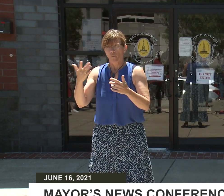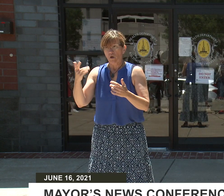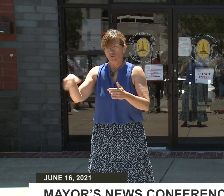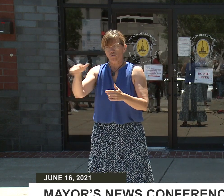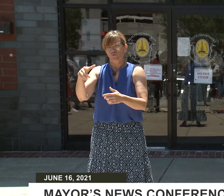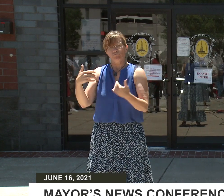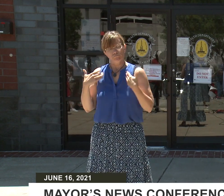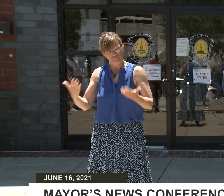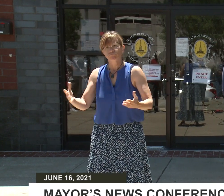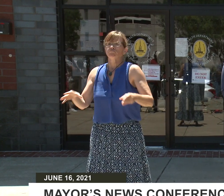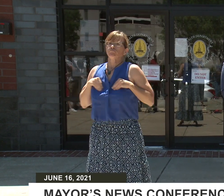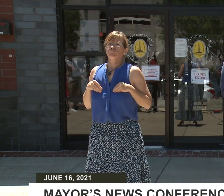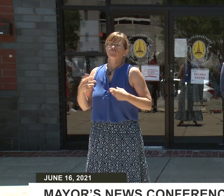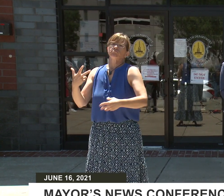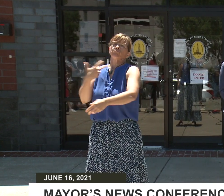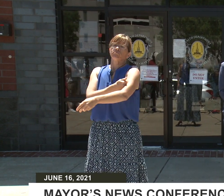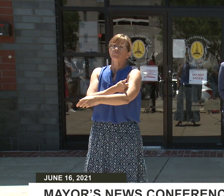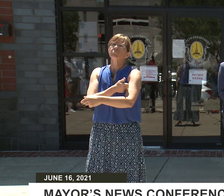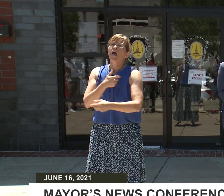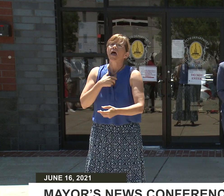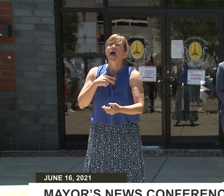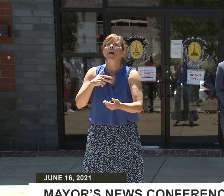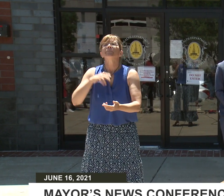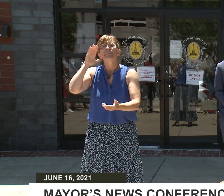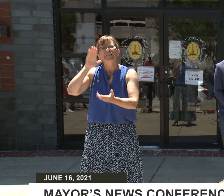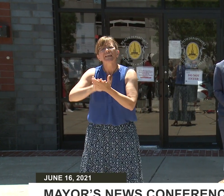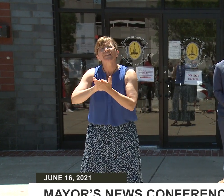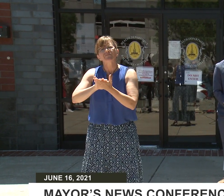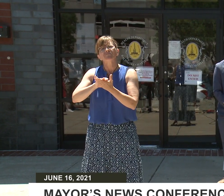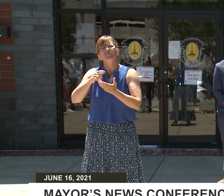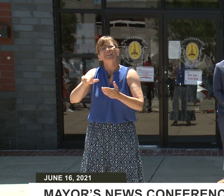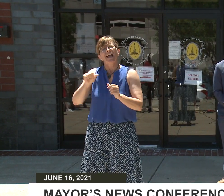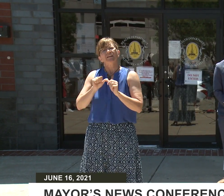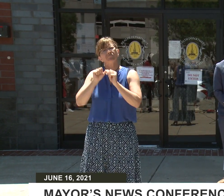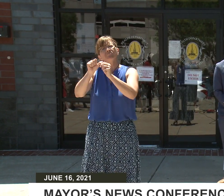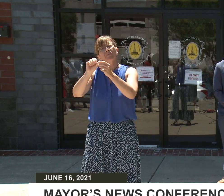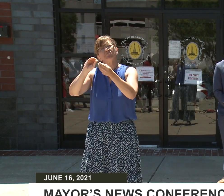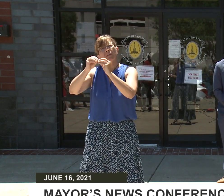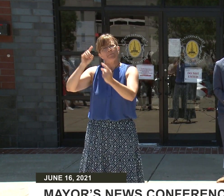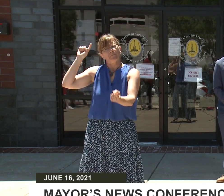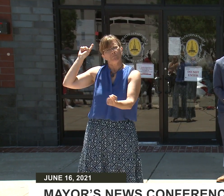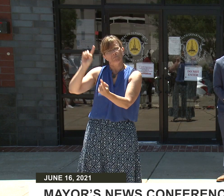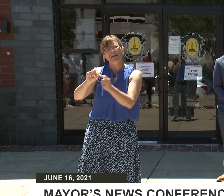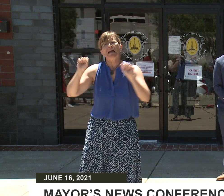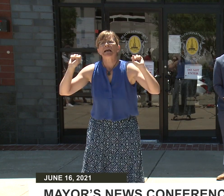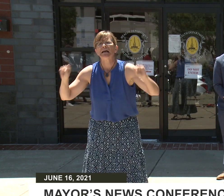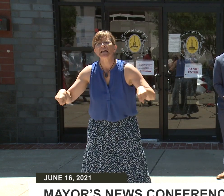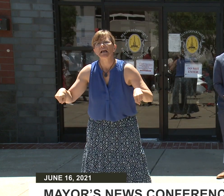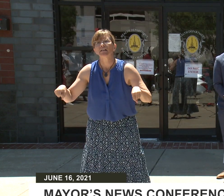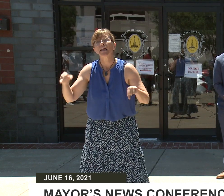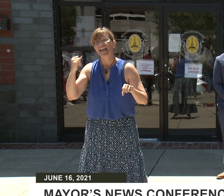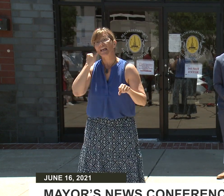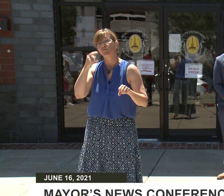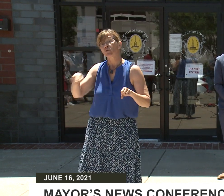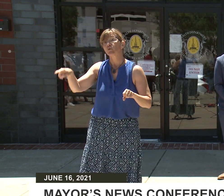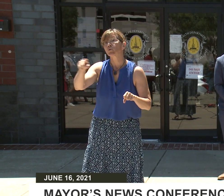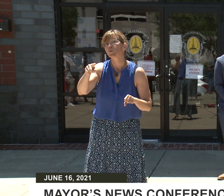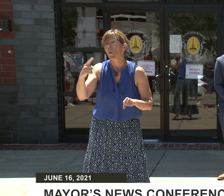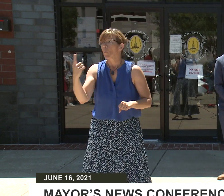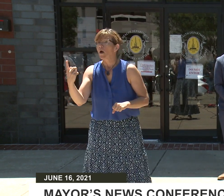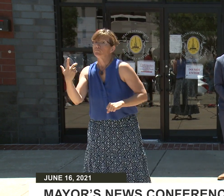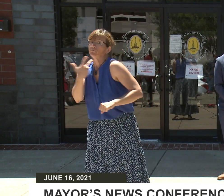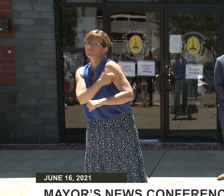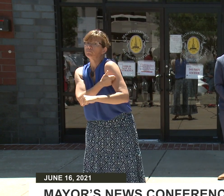sustained improvement in our COVID-19 metrics. It's critical that if you've only received one dose of a two-dose vaccine,